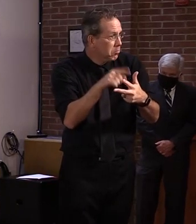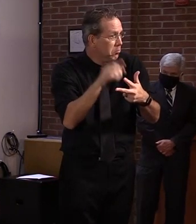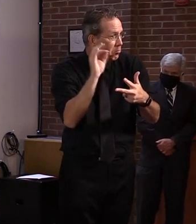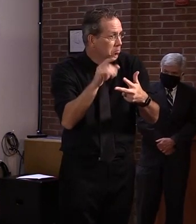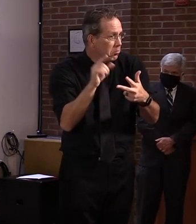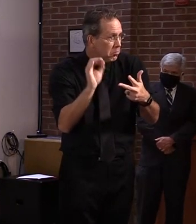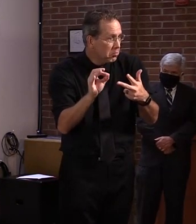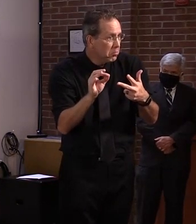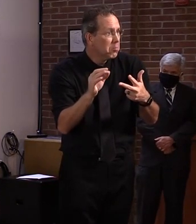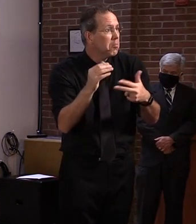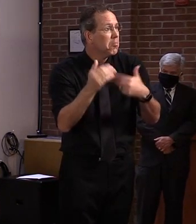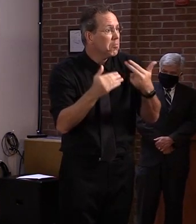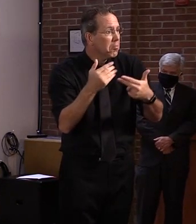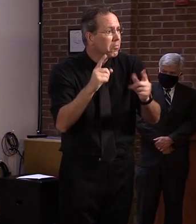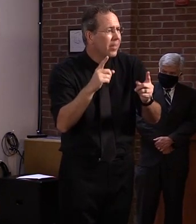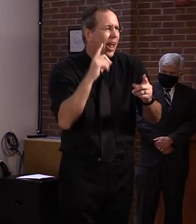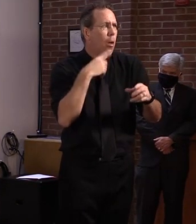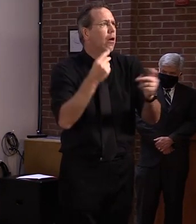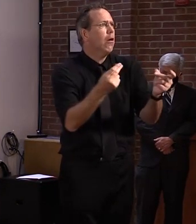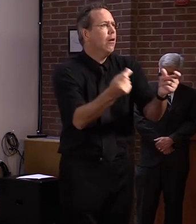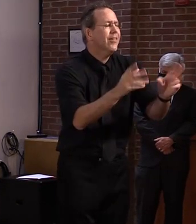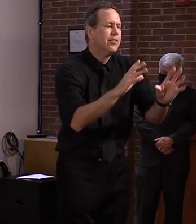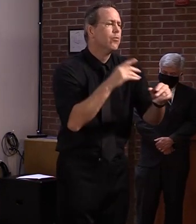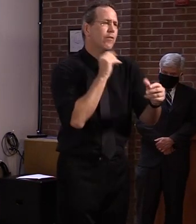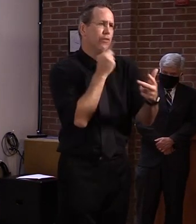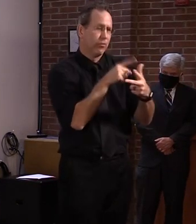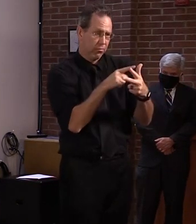I just don't have a definite date yet, Kat.